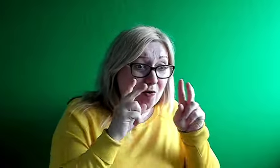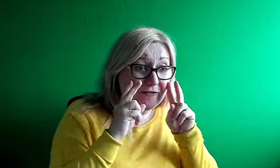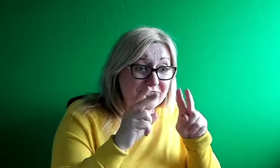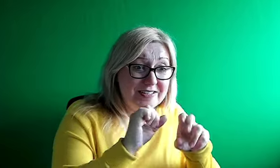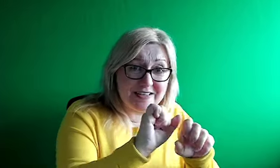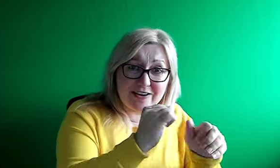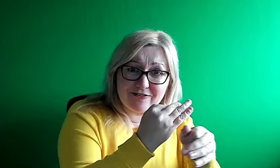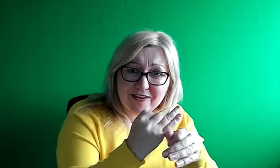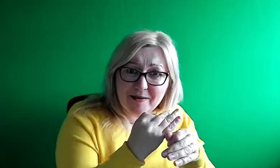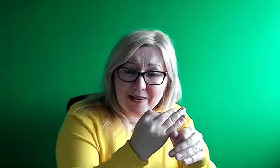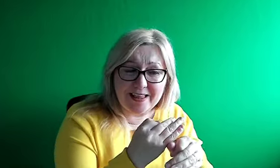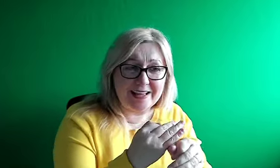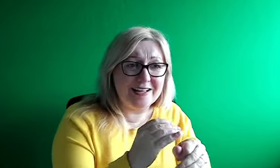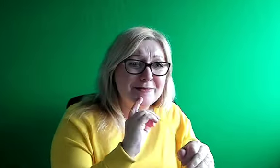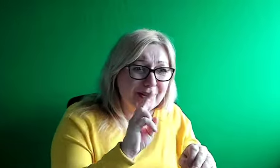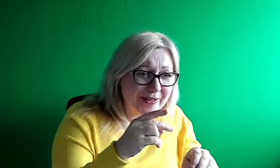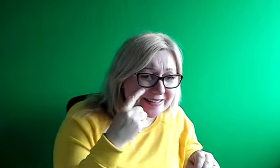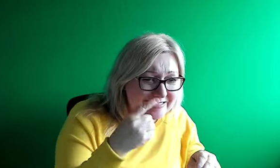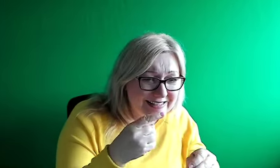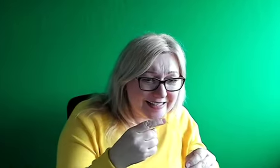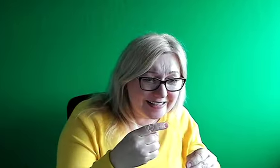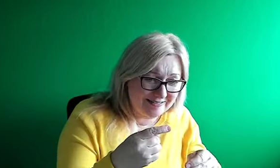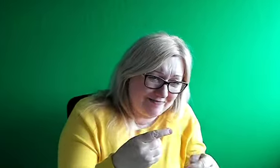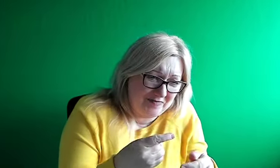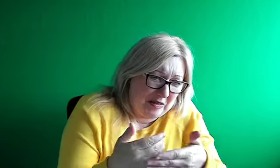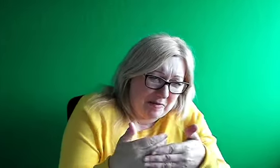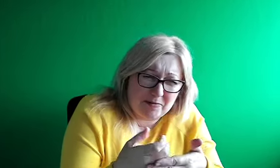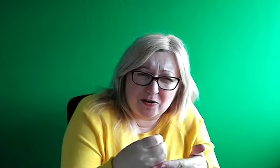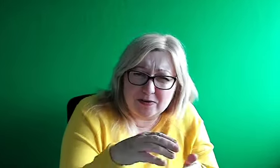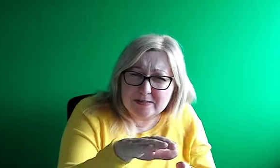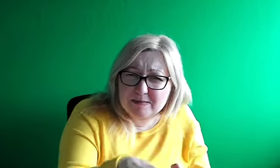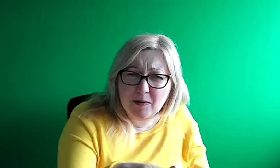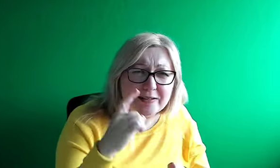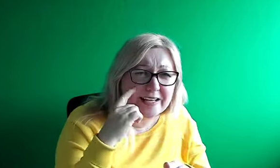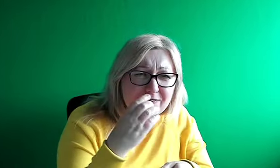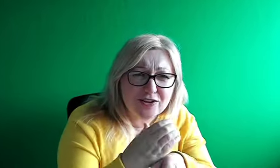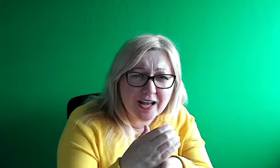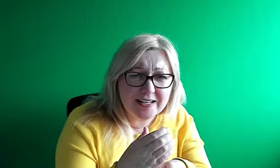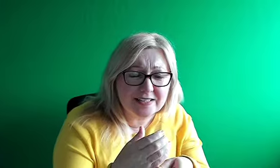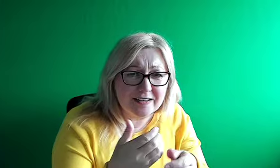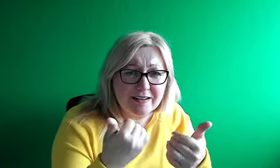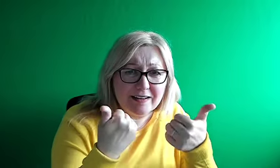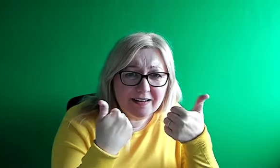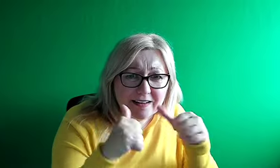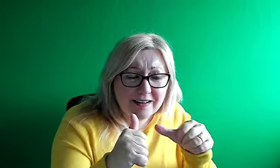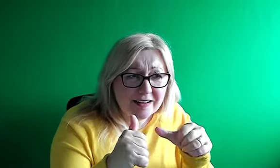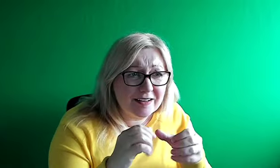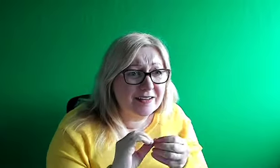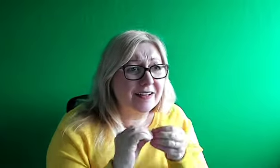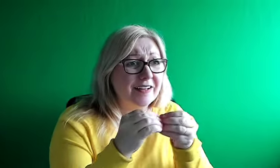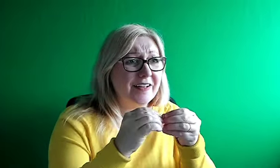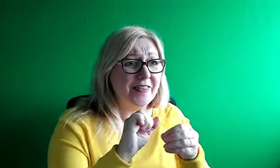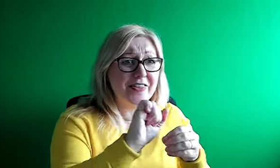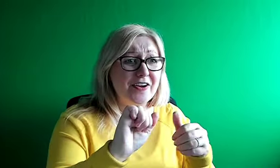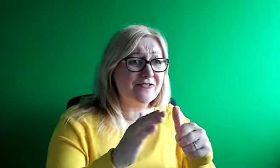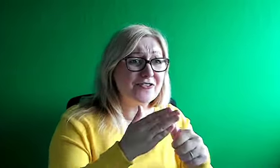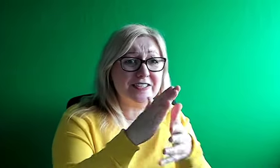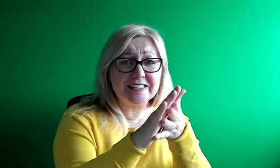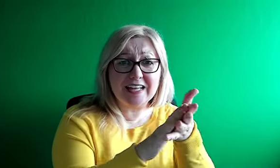the last year, so I want to see WhatsApp, so in exact same cases, the first sign might be mama, or dada, or bird, or cat, and a few pages that